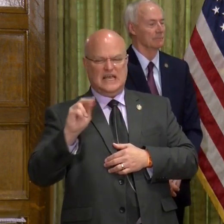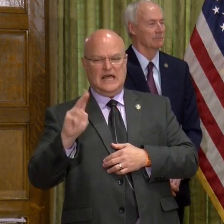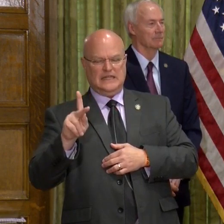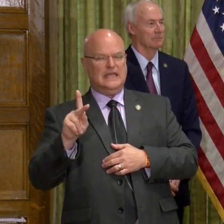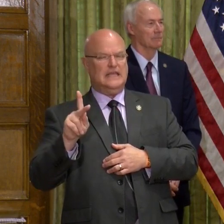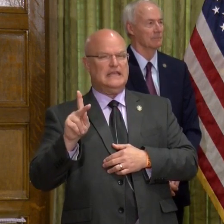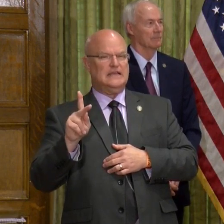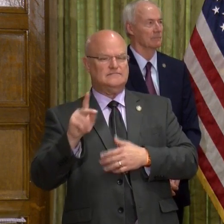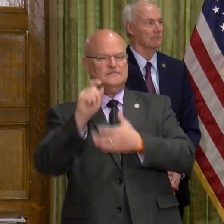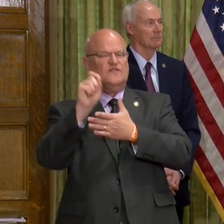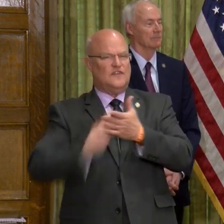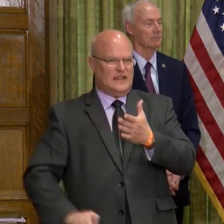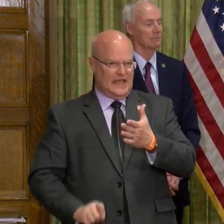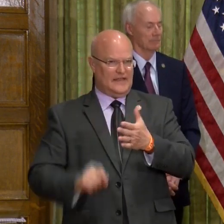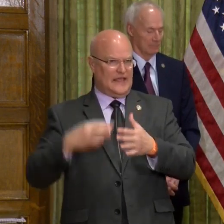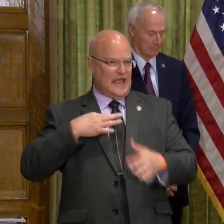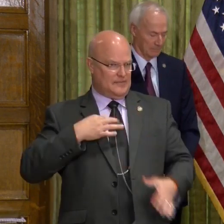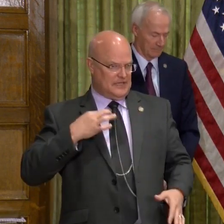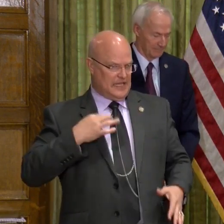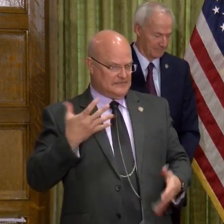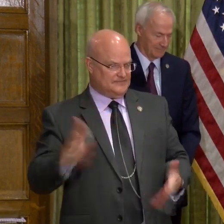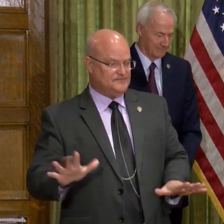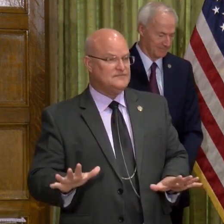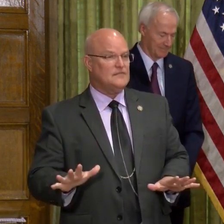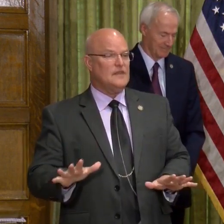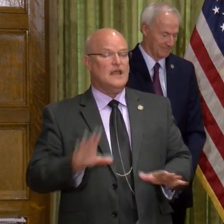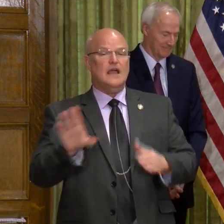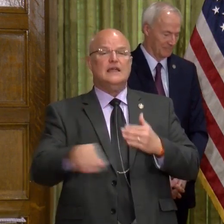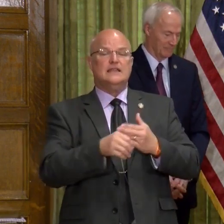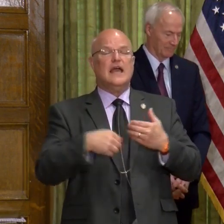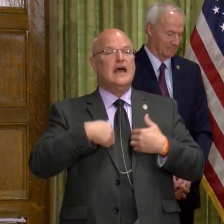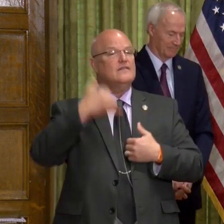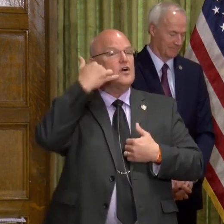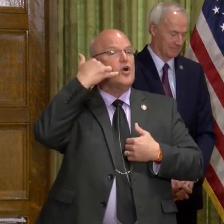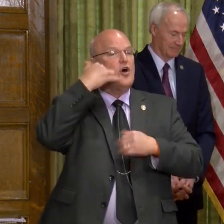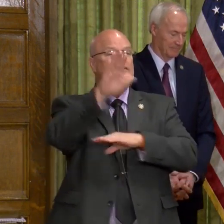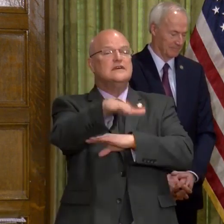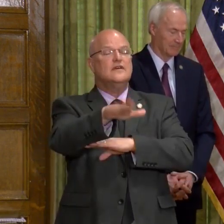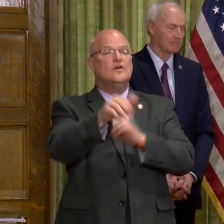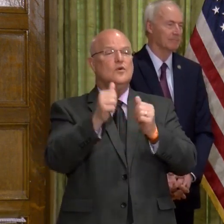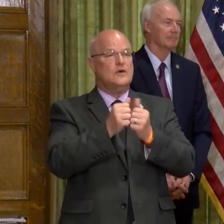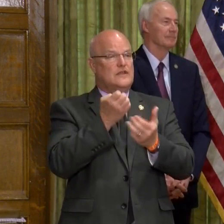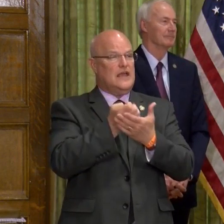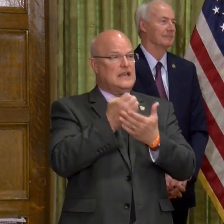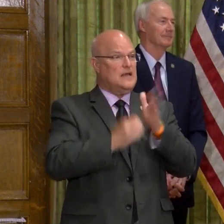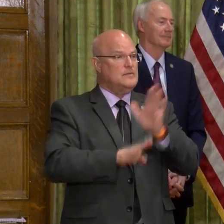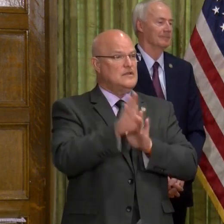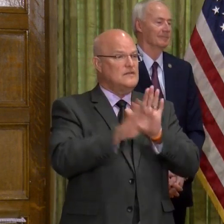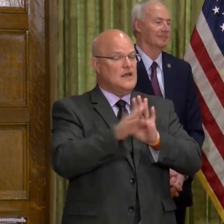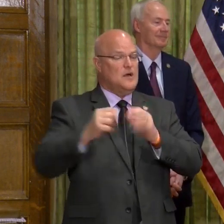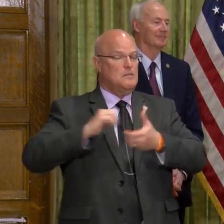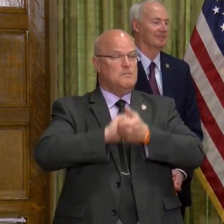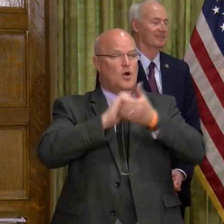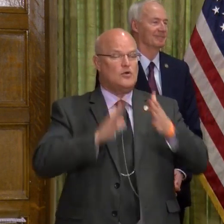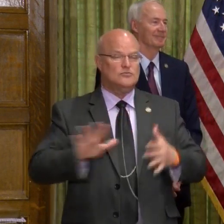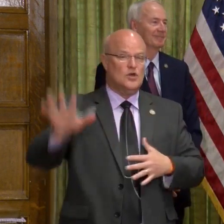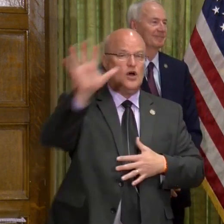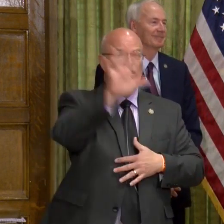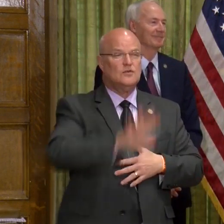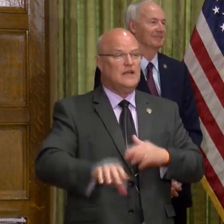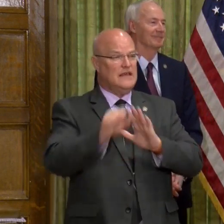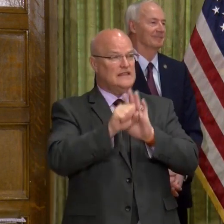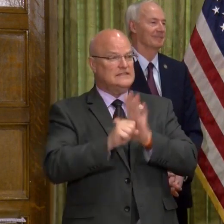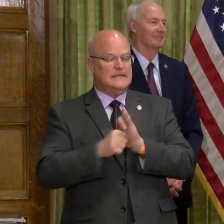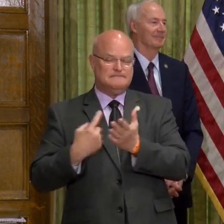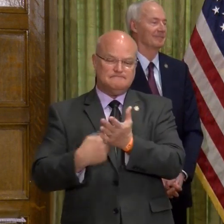there that you can go and fill out that application. Additionally, I'll be hosting a call later this afternoon with our economic development partners around the state to discuss